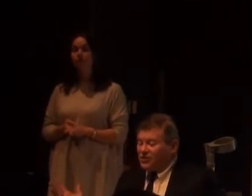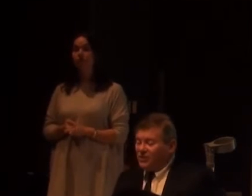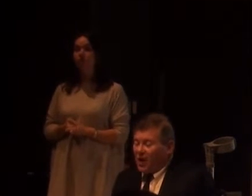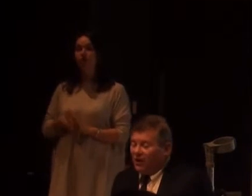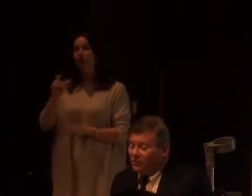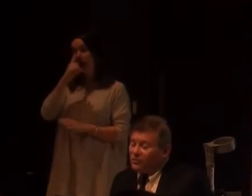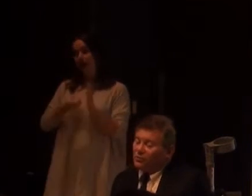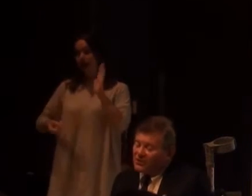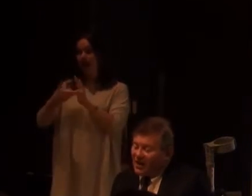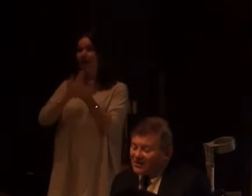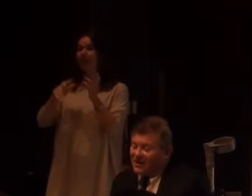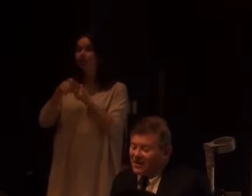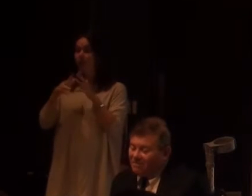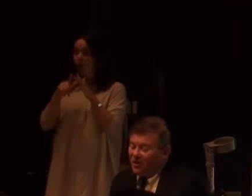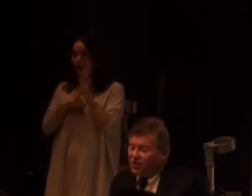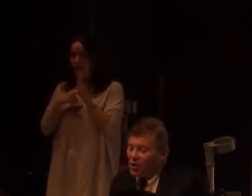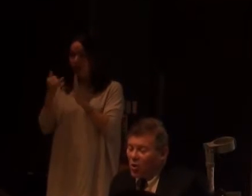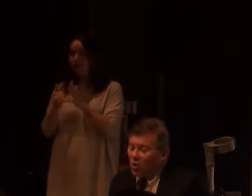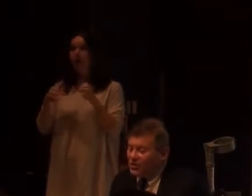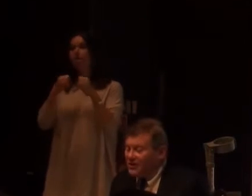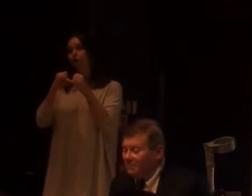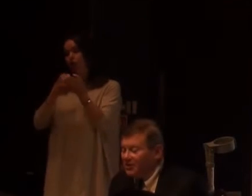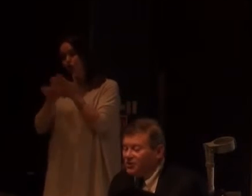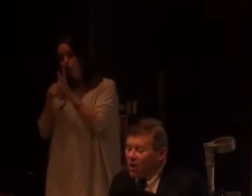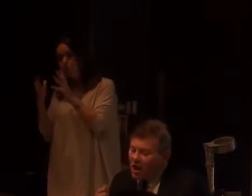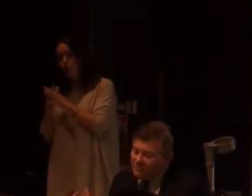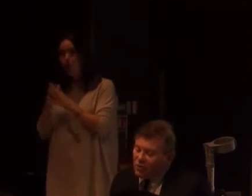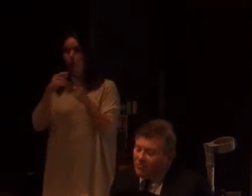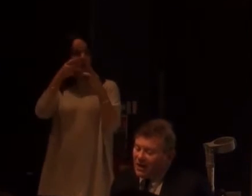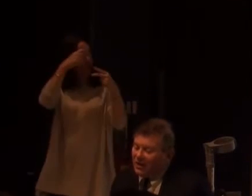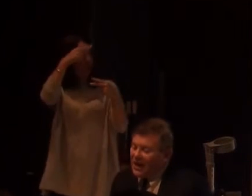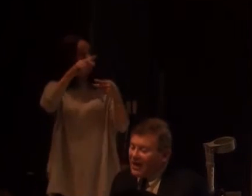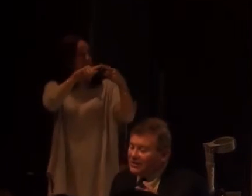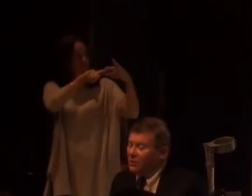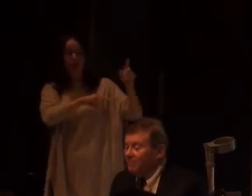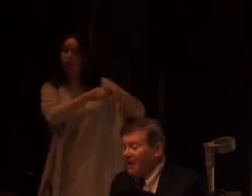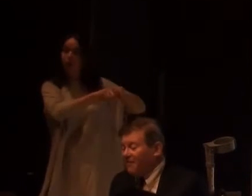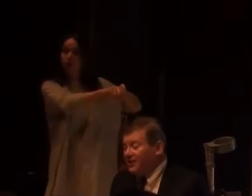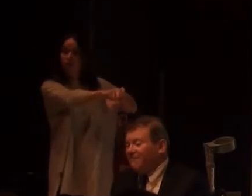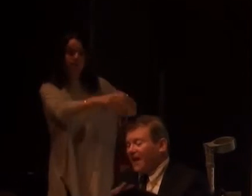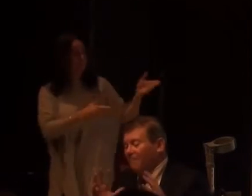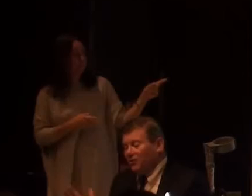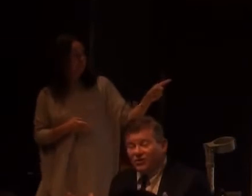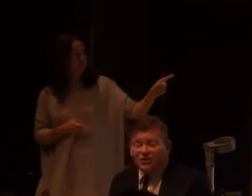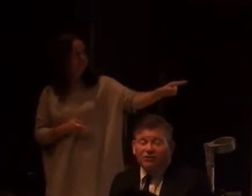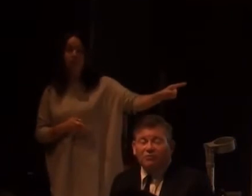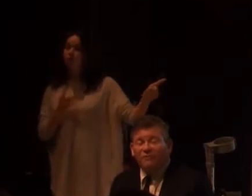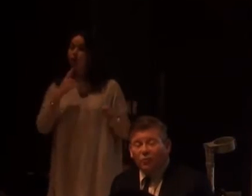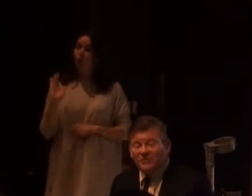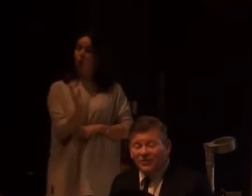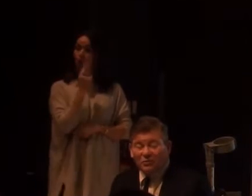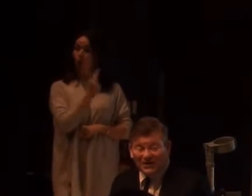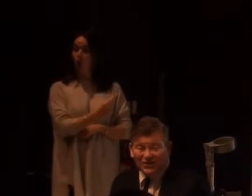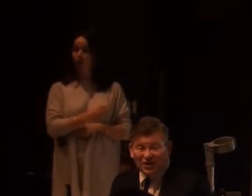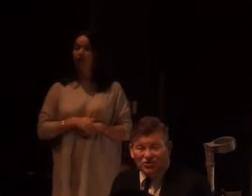H. G. Wells, Aldous Huxley, Bernard Shaw, Sidney and Beatrice Webb, John Maynard Keynes, William Beveridge. In fact, most of the social